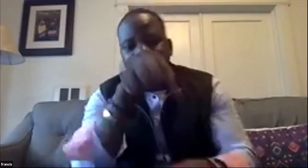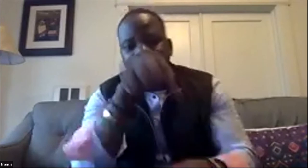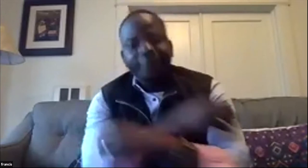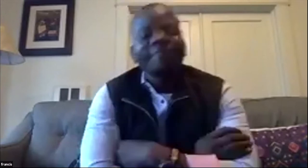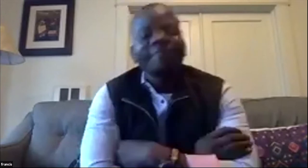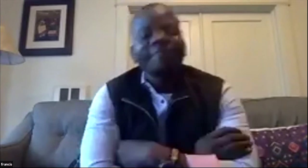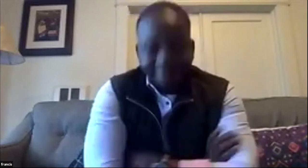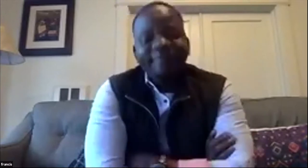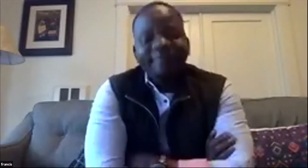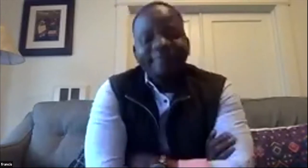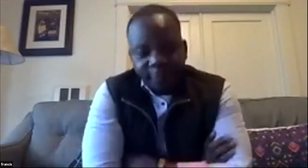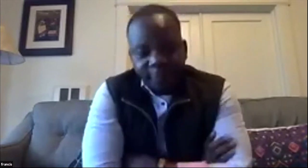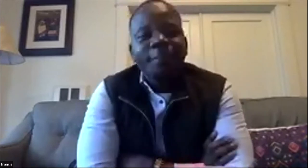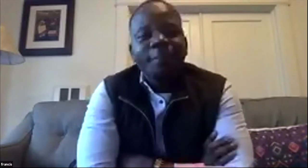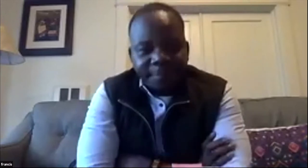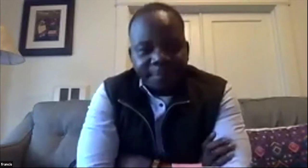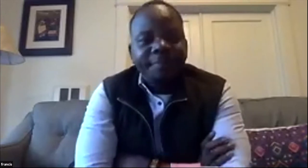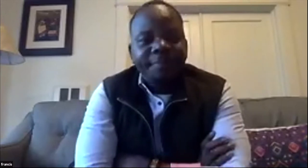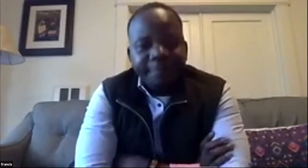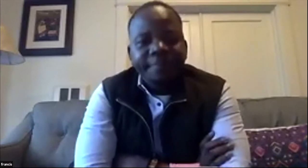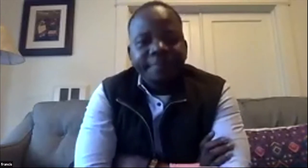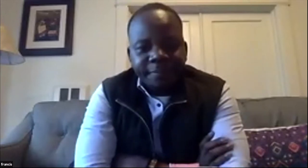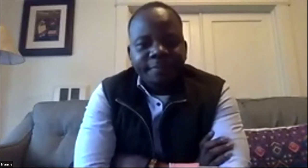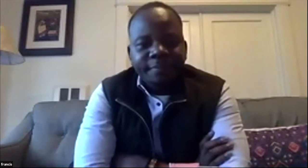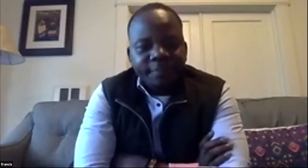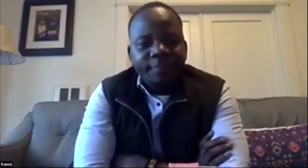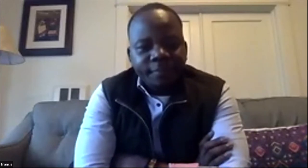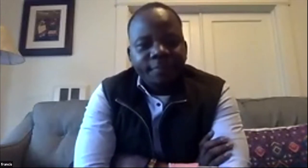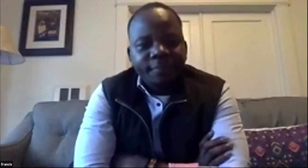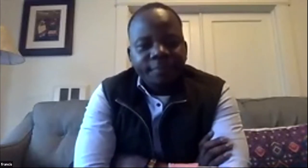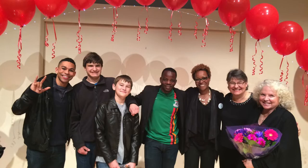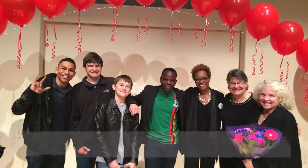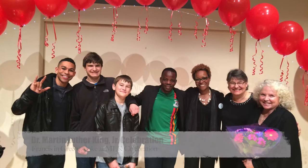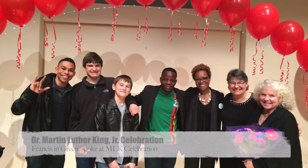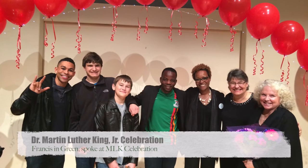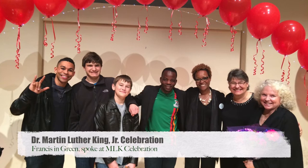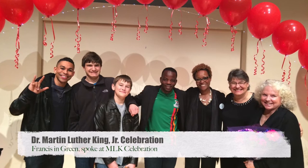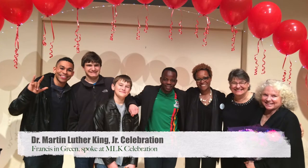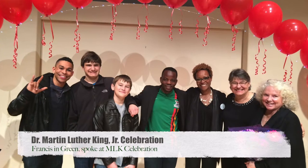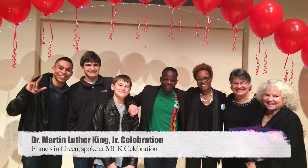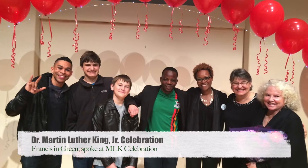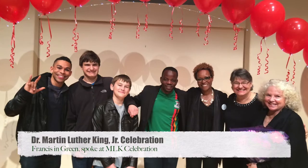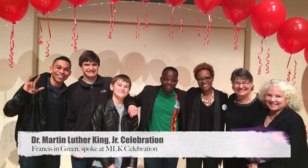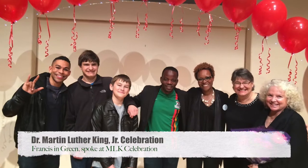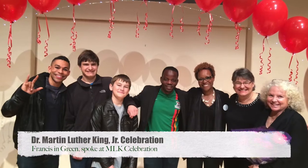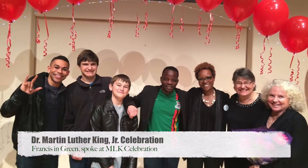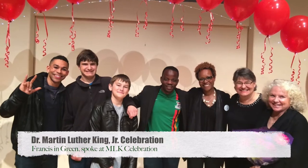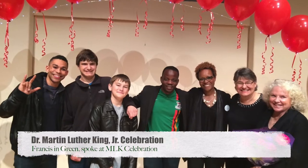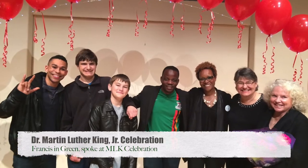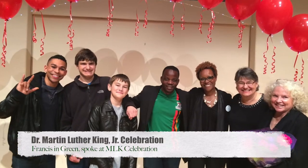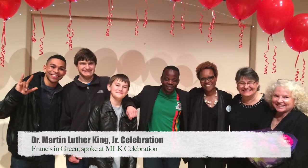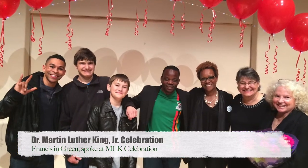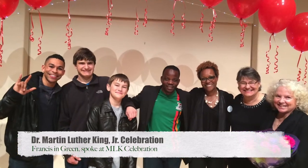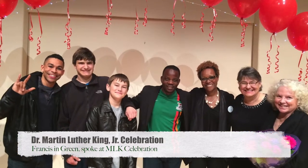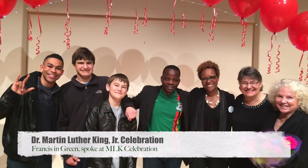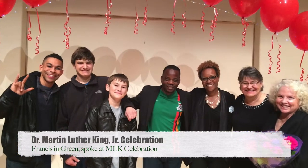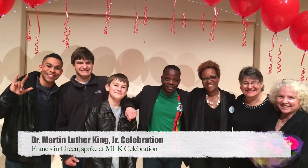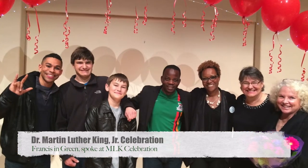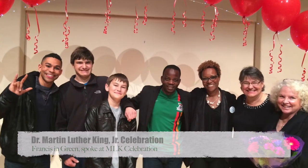and people that allows people to free themselves up from the mundane tasks of living and to do things creatively which adds